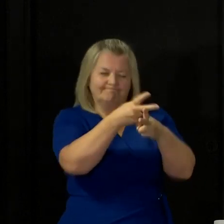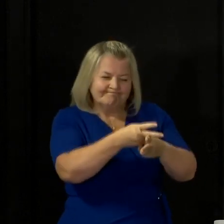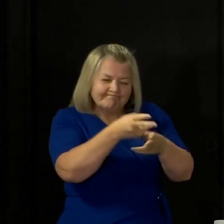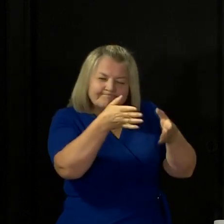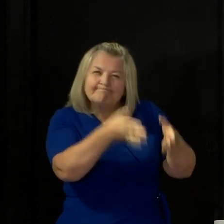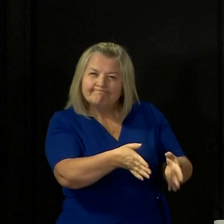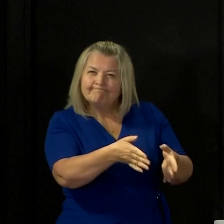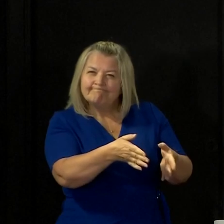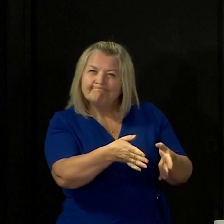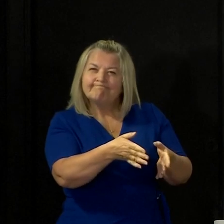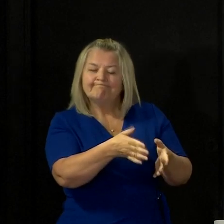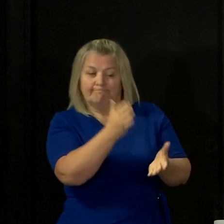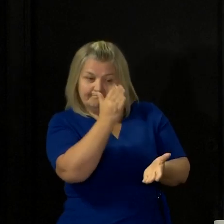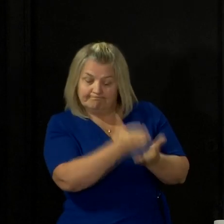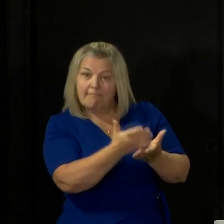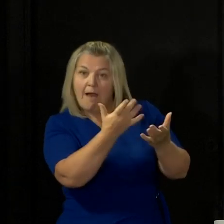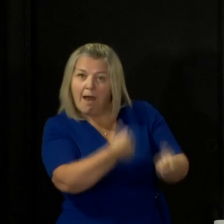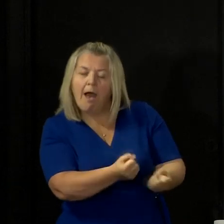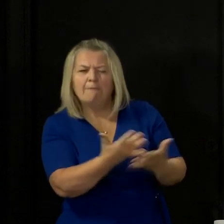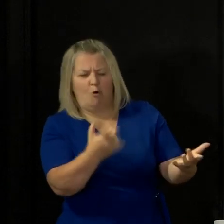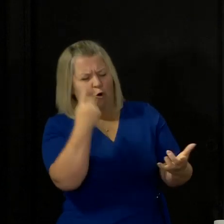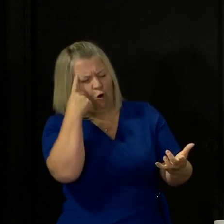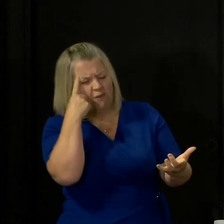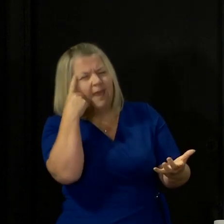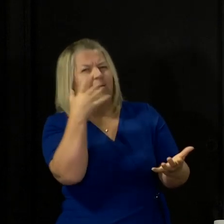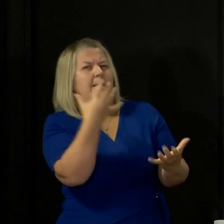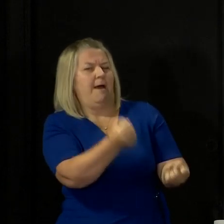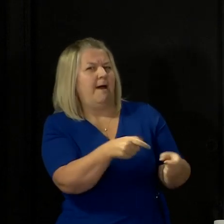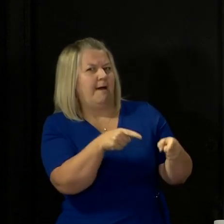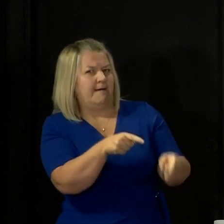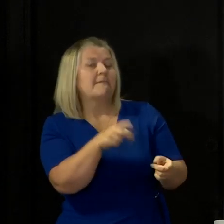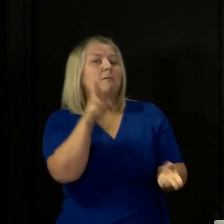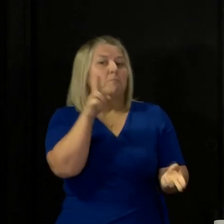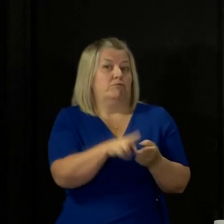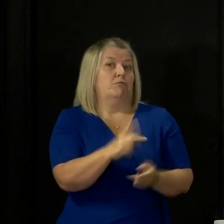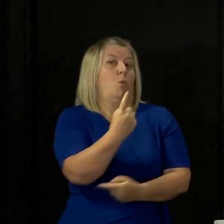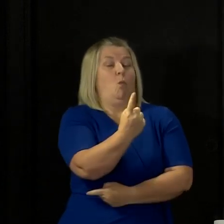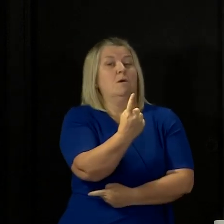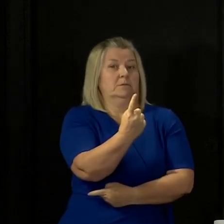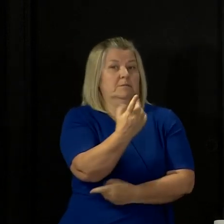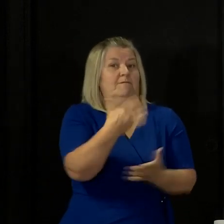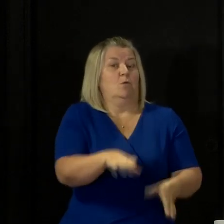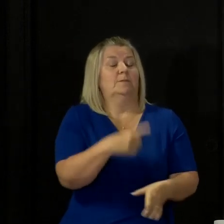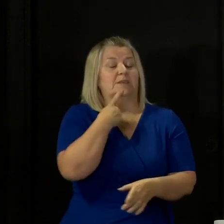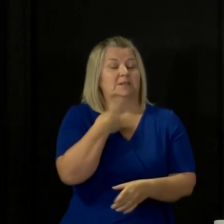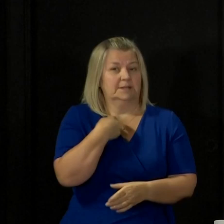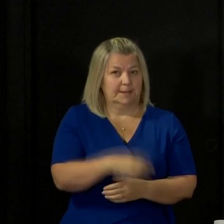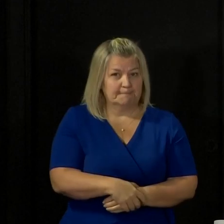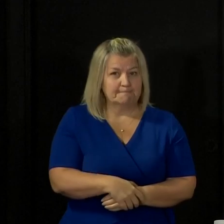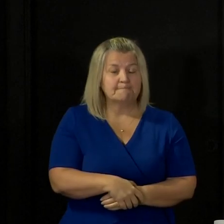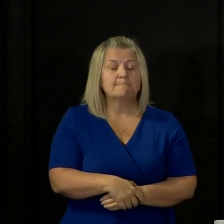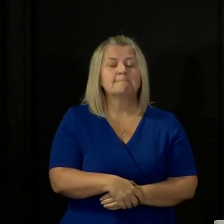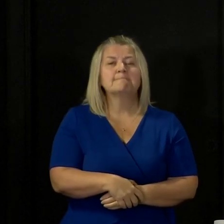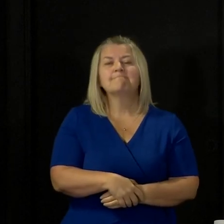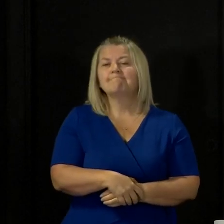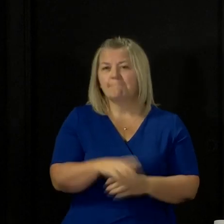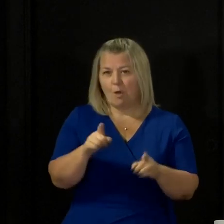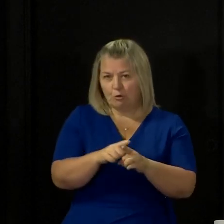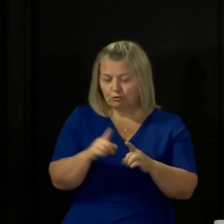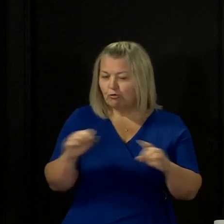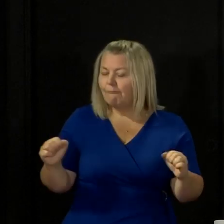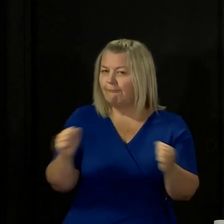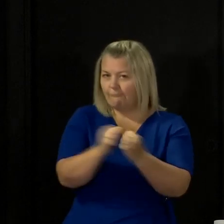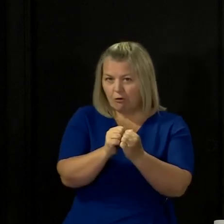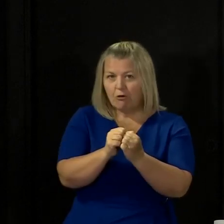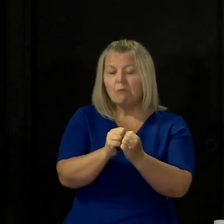either confirmed or suspected cases of the virus, and that is a decrease of 1 since yesterday. I'm also able to confirm